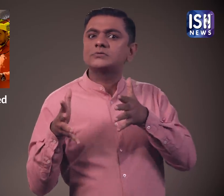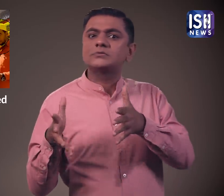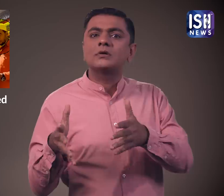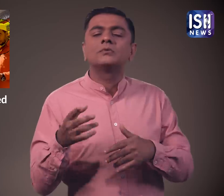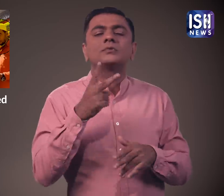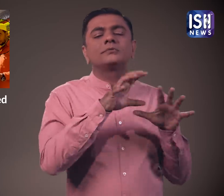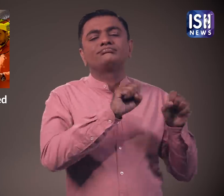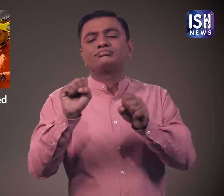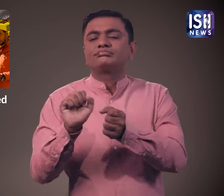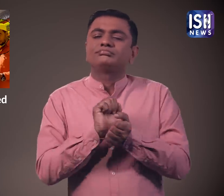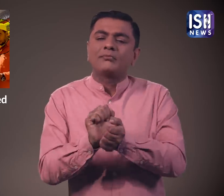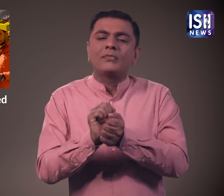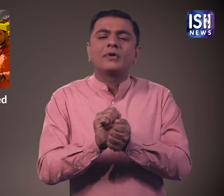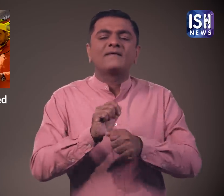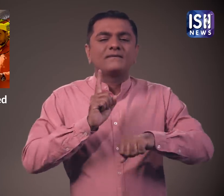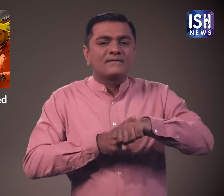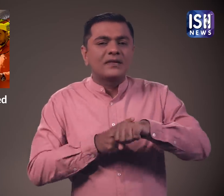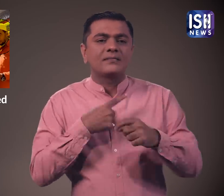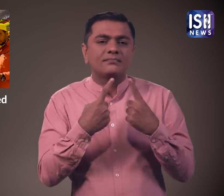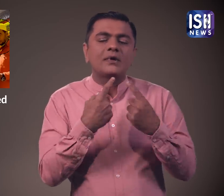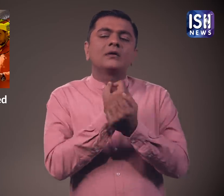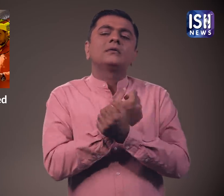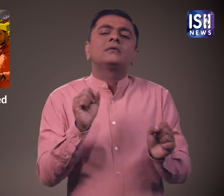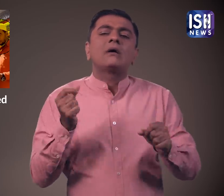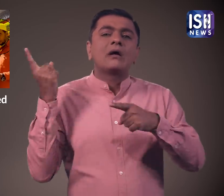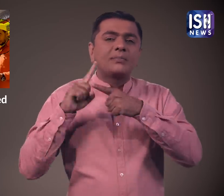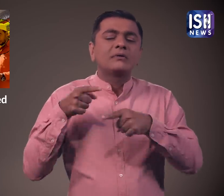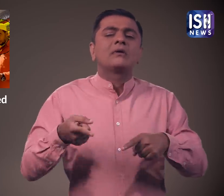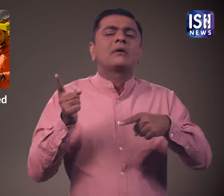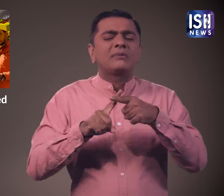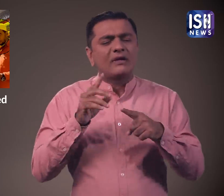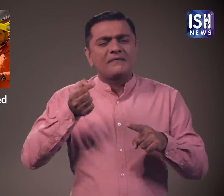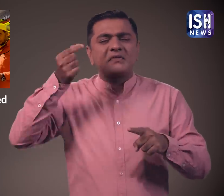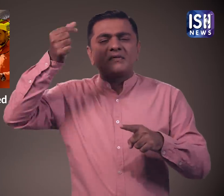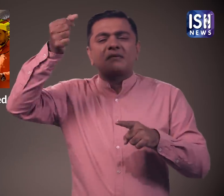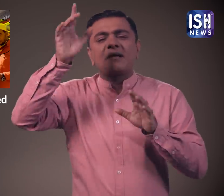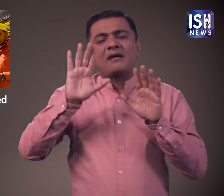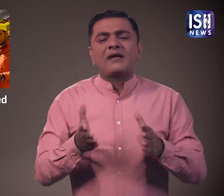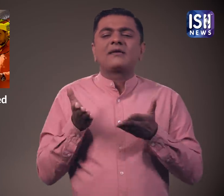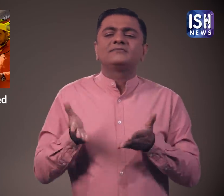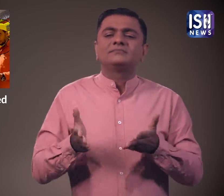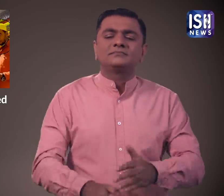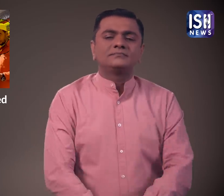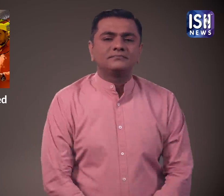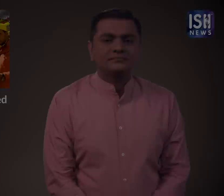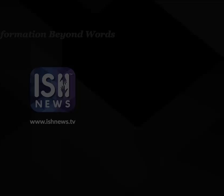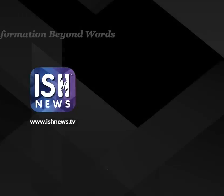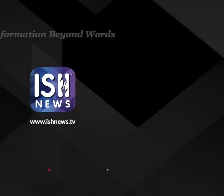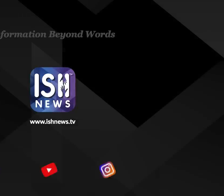The two were arrested, fined and then released. Sadly there have been many such incidents. Bullets were The one